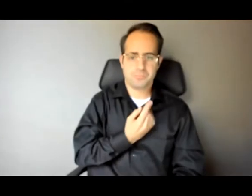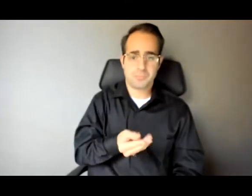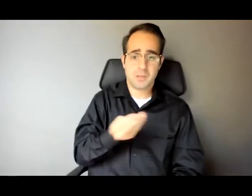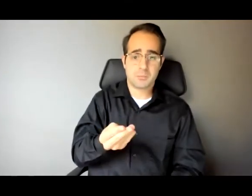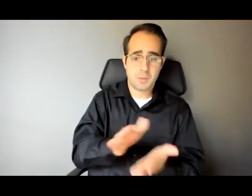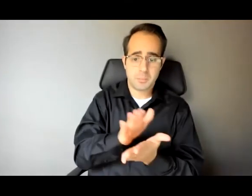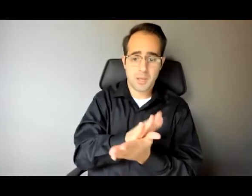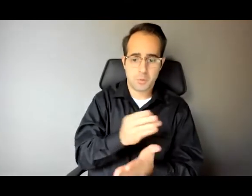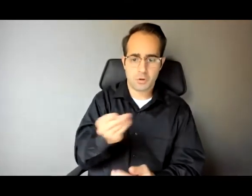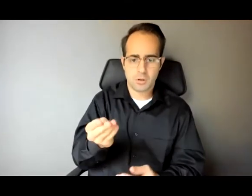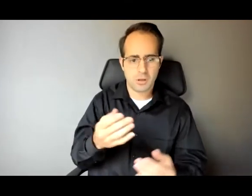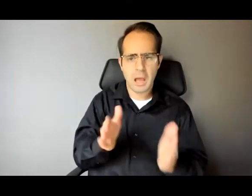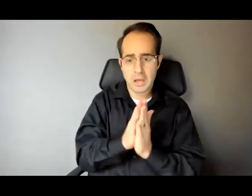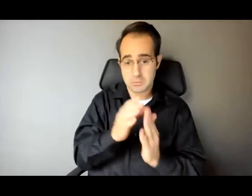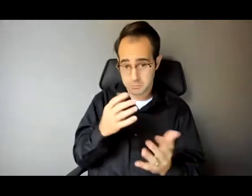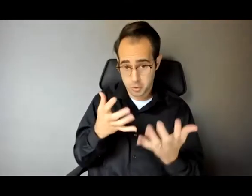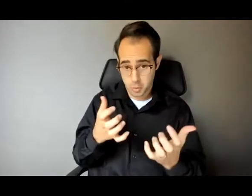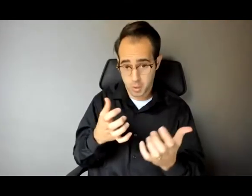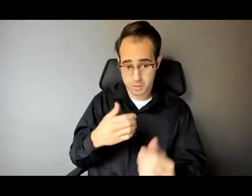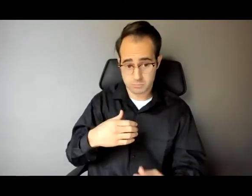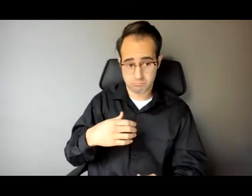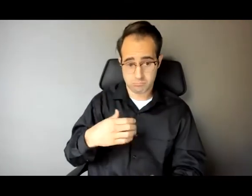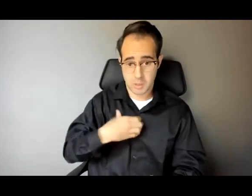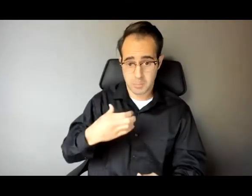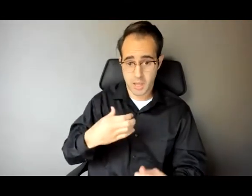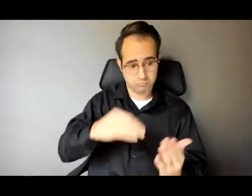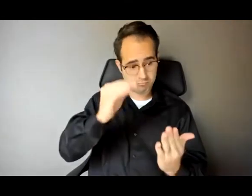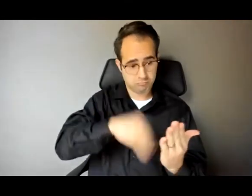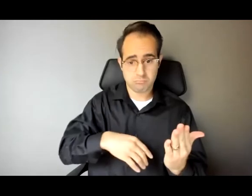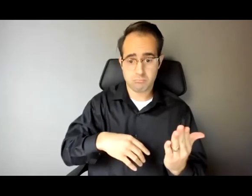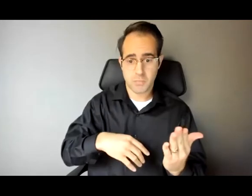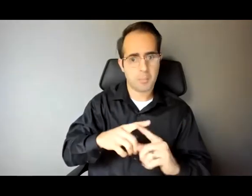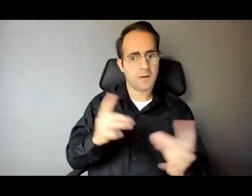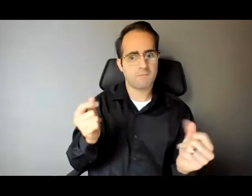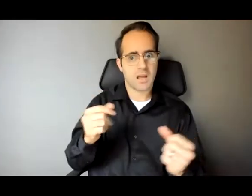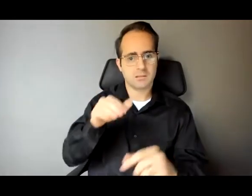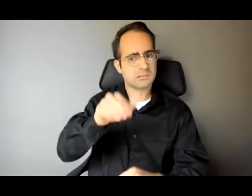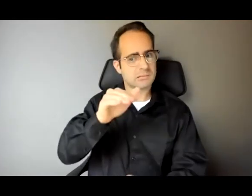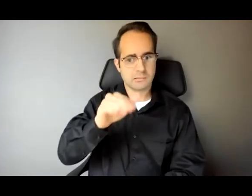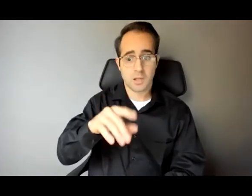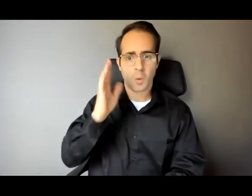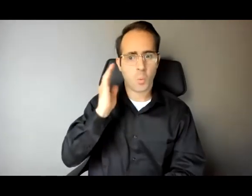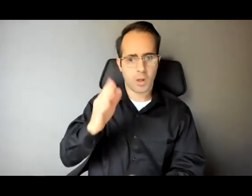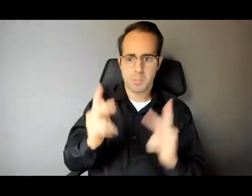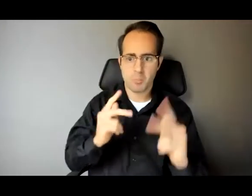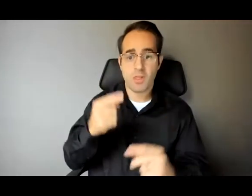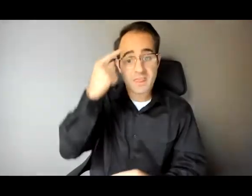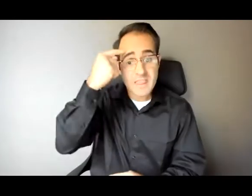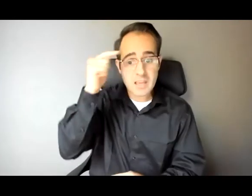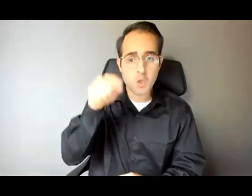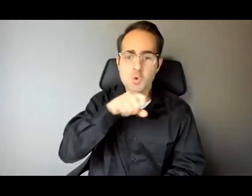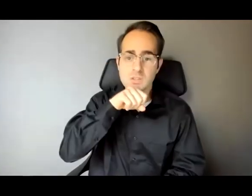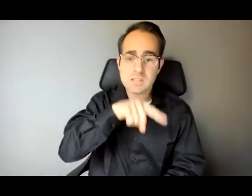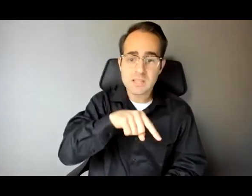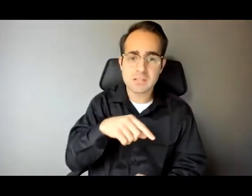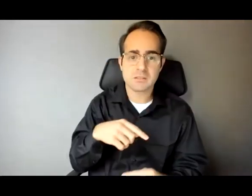but immediately reminded me that I'd be labeled as a snitch and face repercussions. He told me that if I didn't make an official complaint